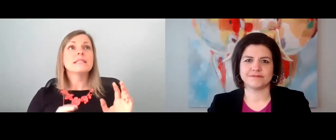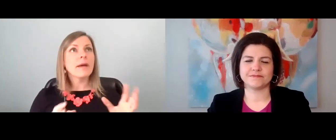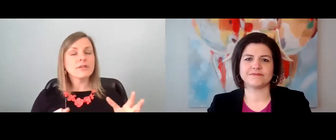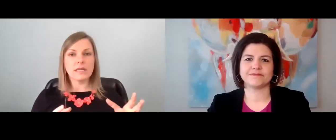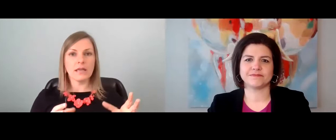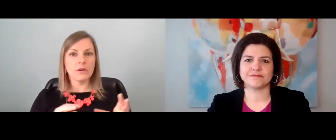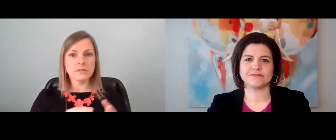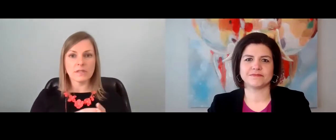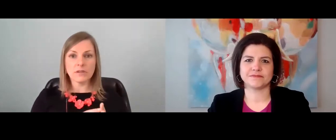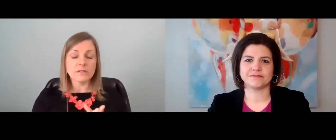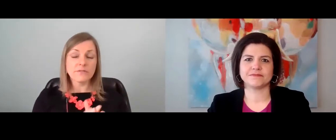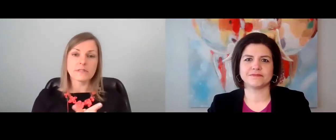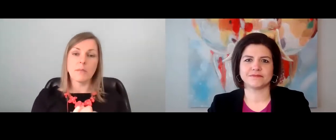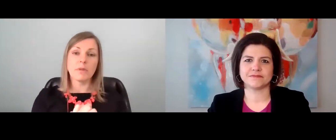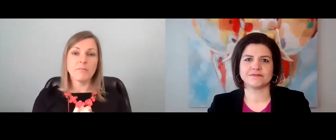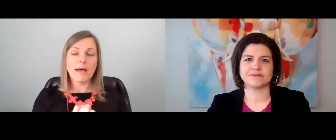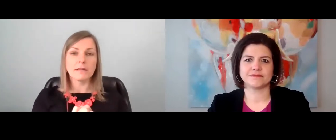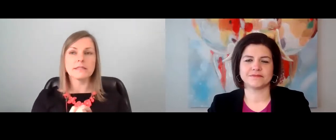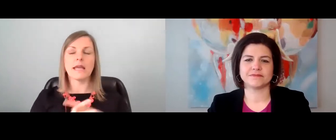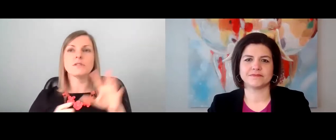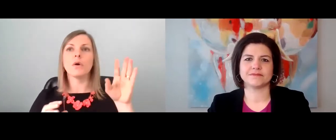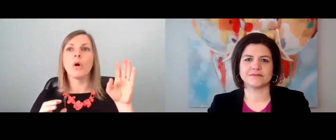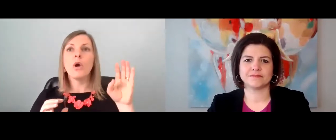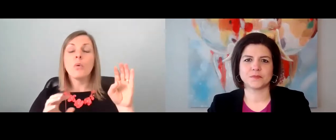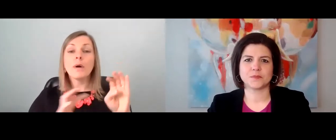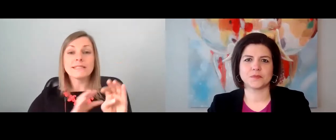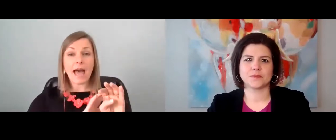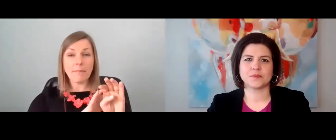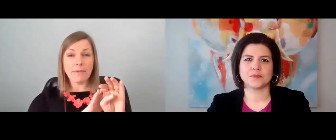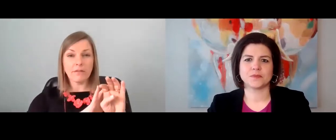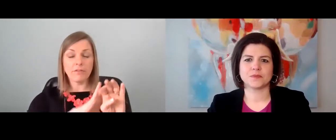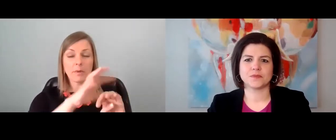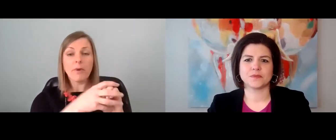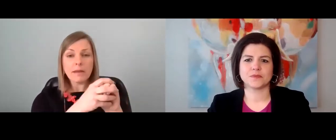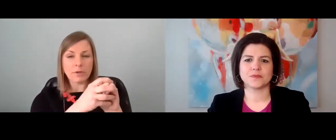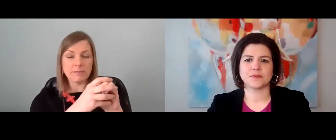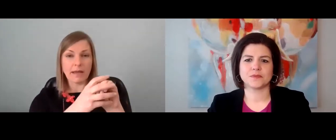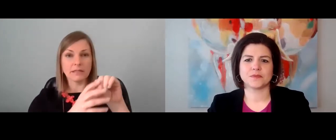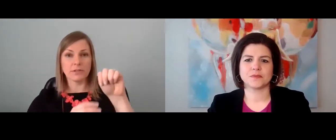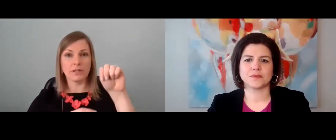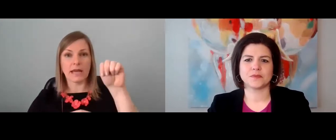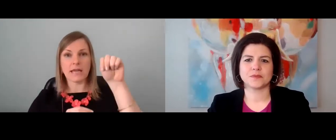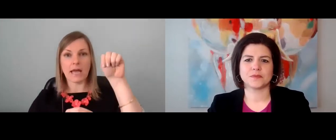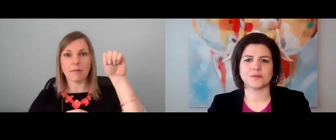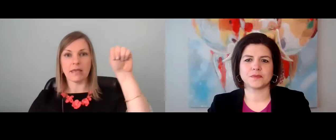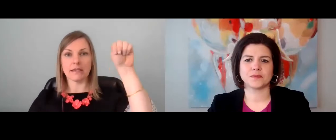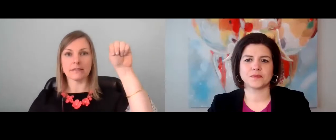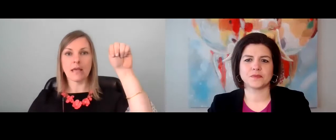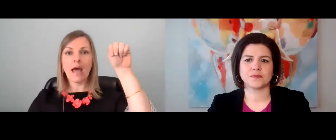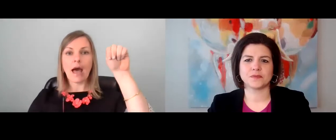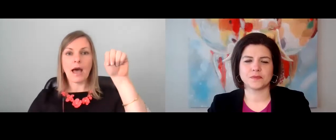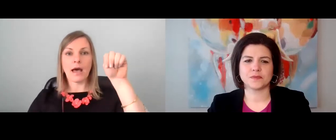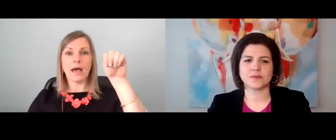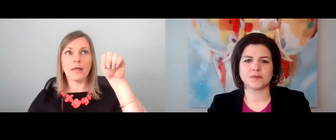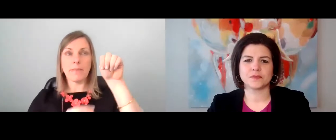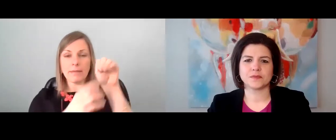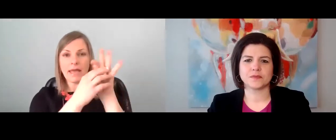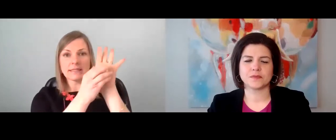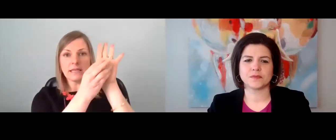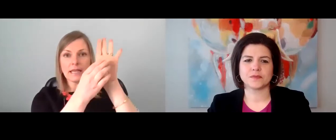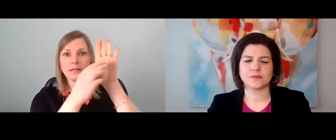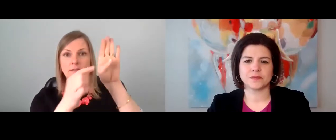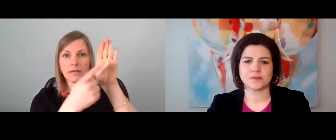right? Especially in those, in those first couple of months. And so what's happening from a brain perspective during that time is, uh,